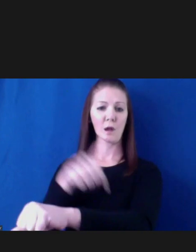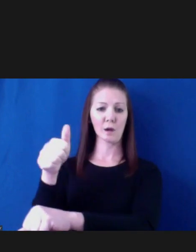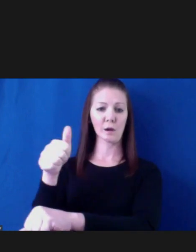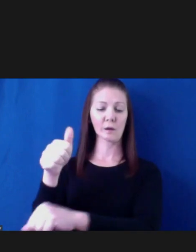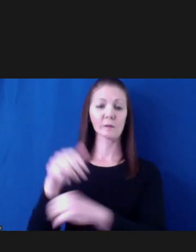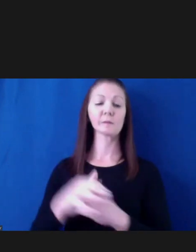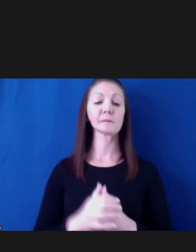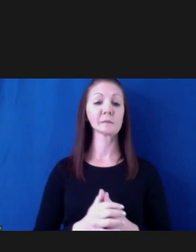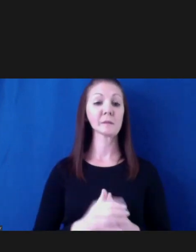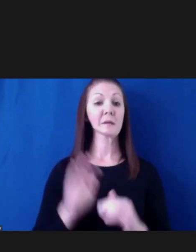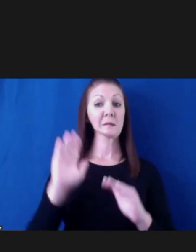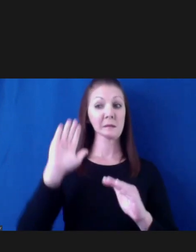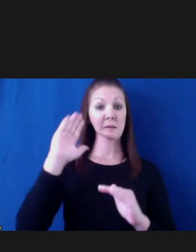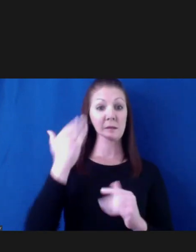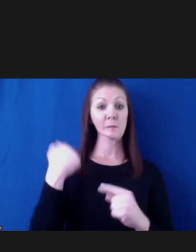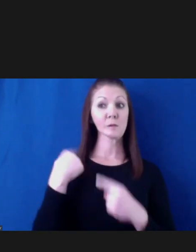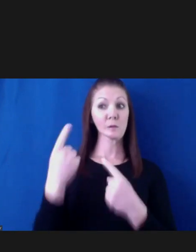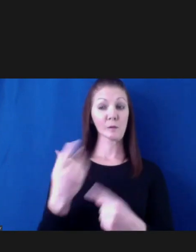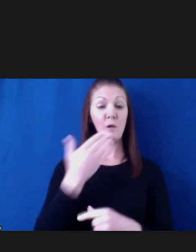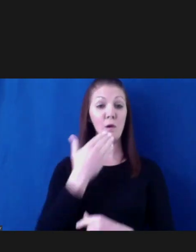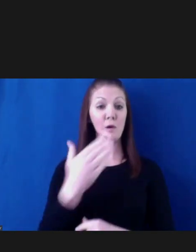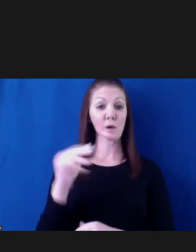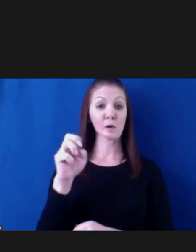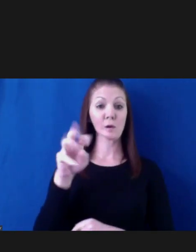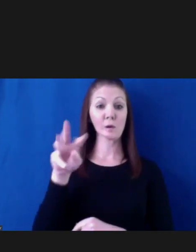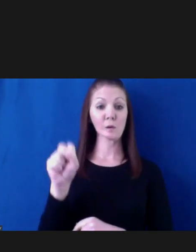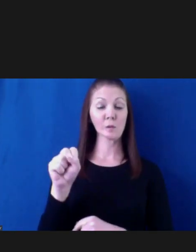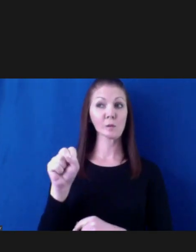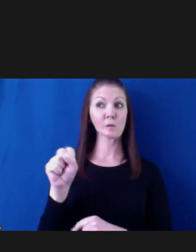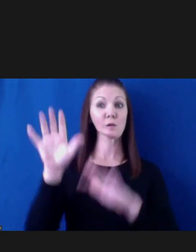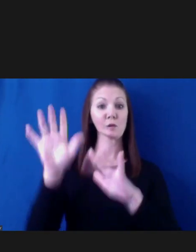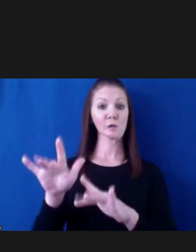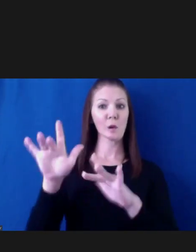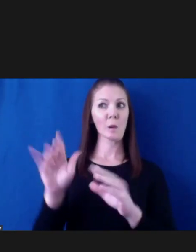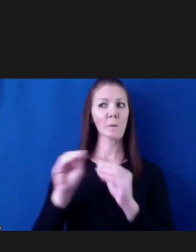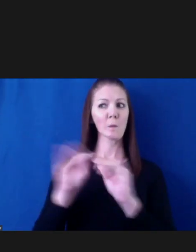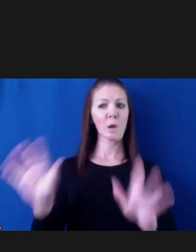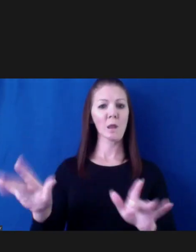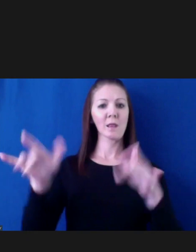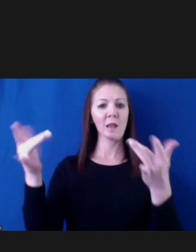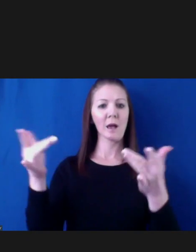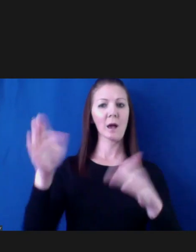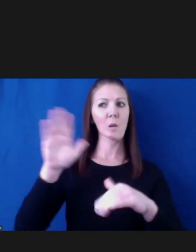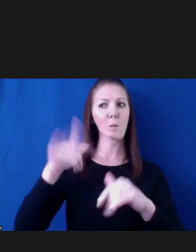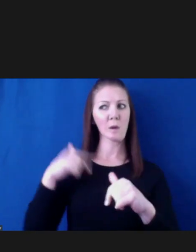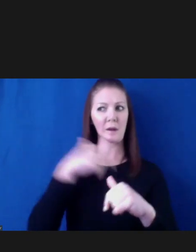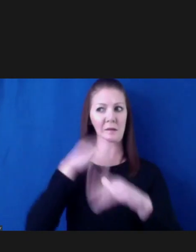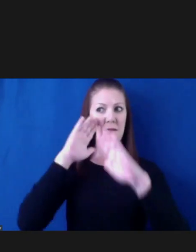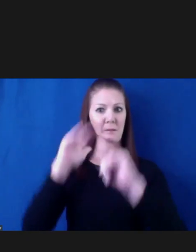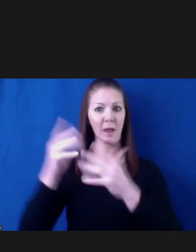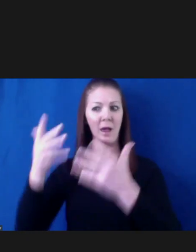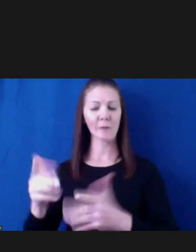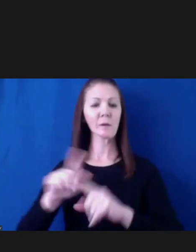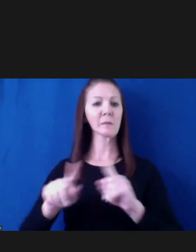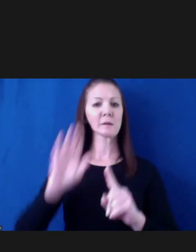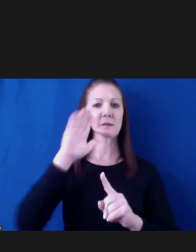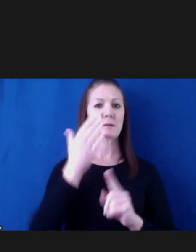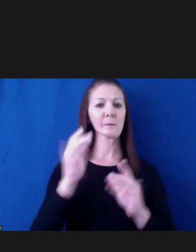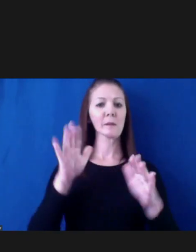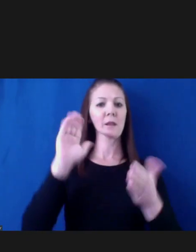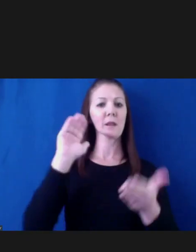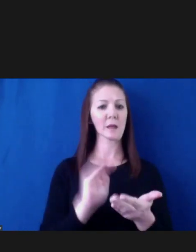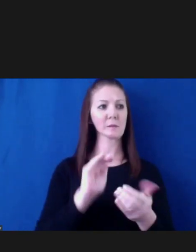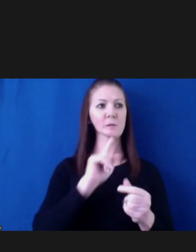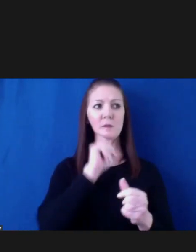far seems to be a little bit lighter. Lighter snow means less impact on trees. Less impact on trees means less impact on